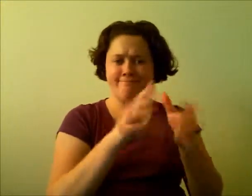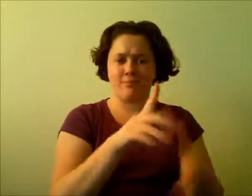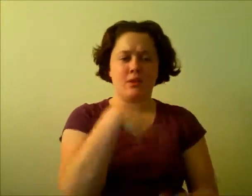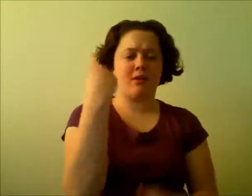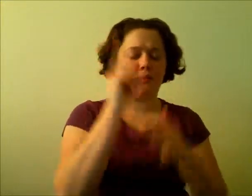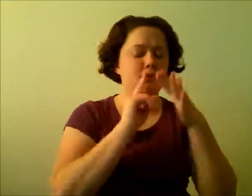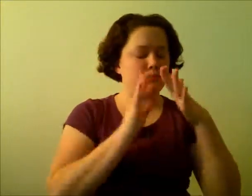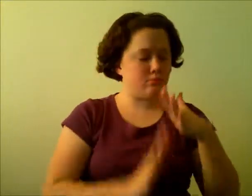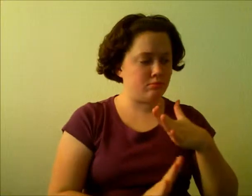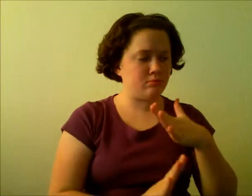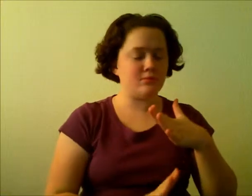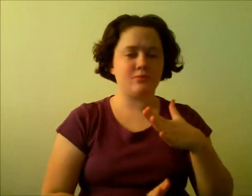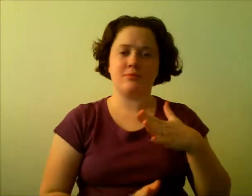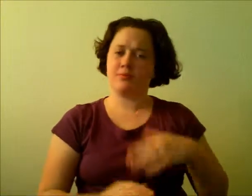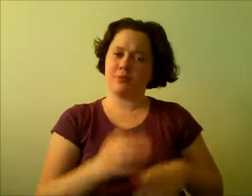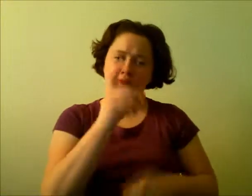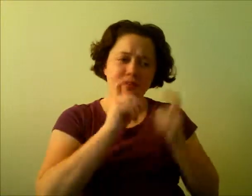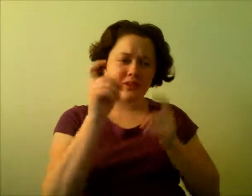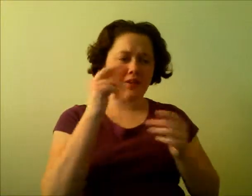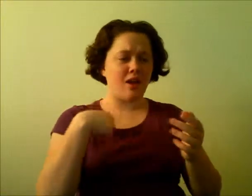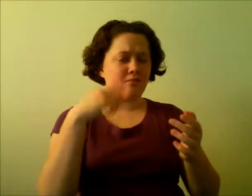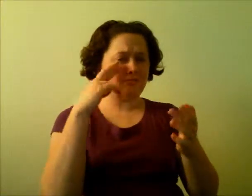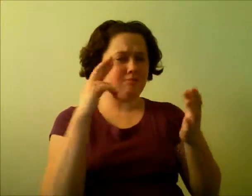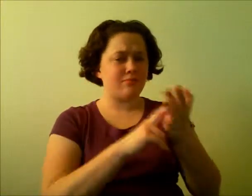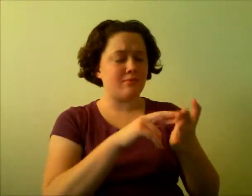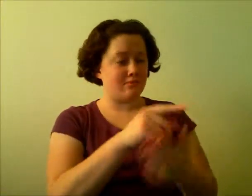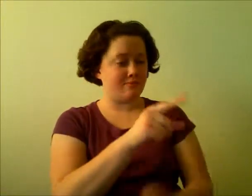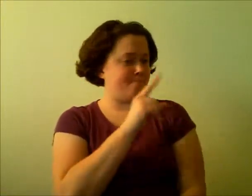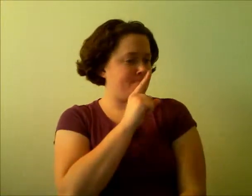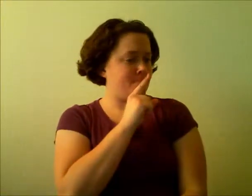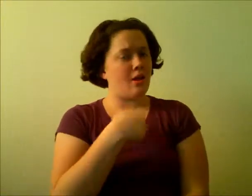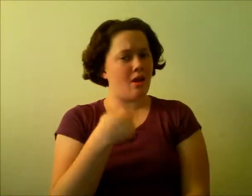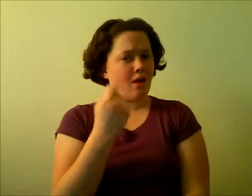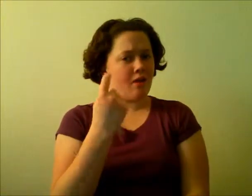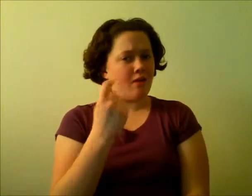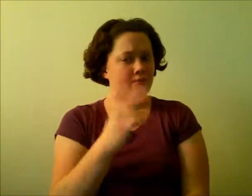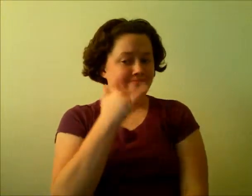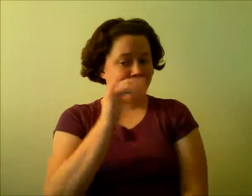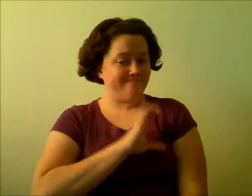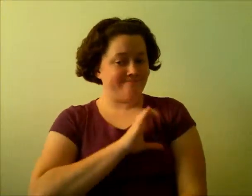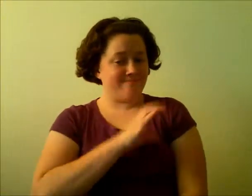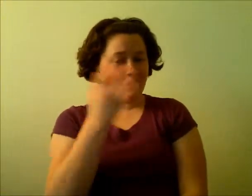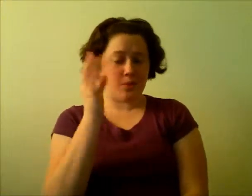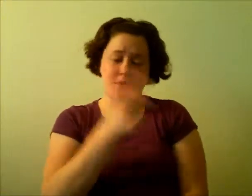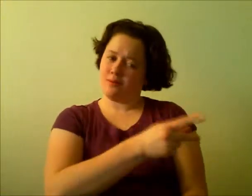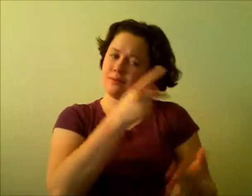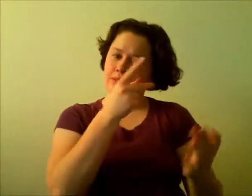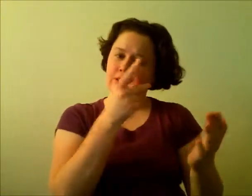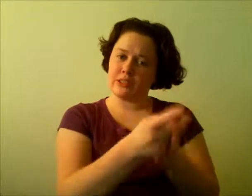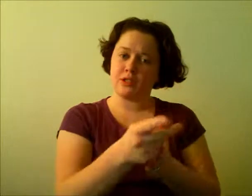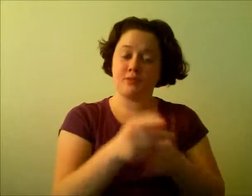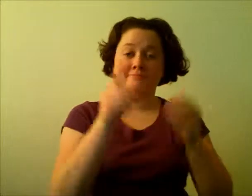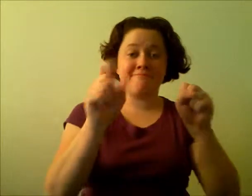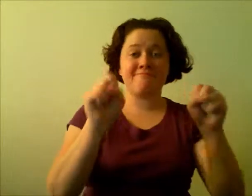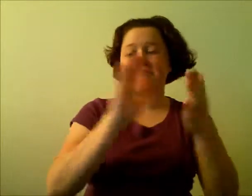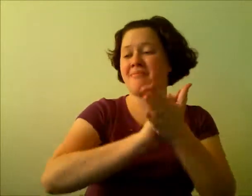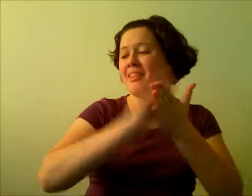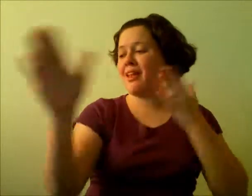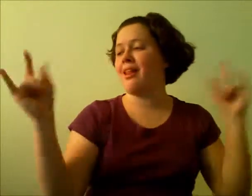deeper in the saddle It's written on his face, he don't have to speak a sound Somebody call the 5-0, we got a man down Now you can go and play